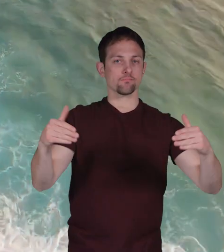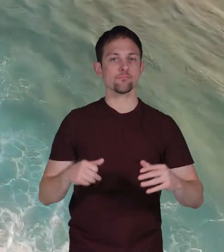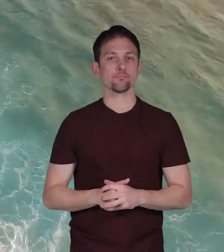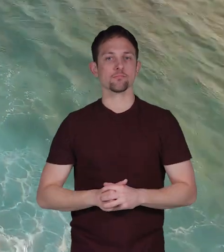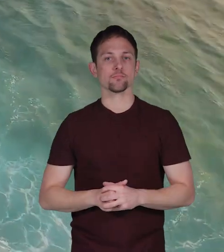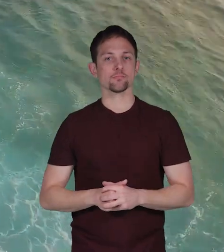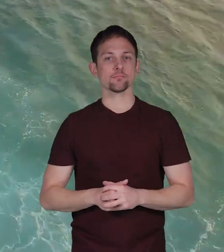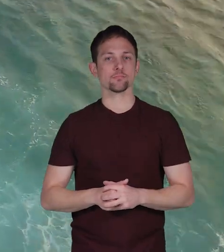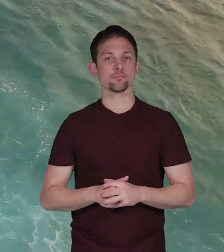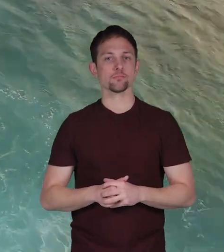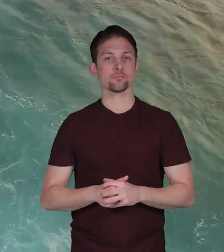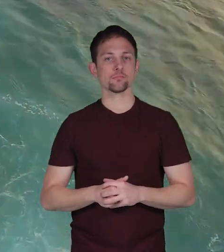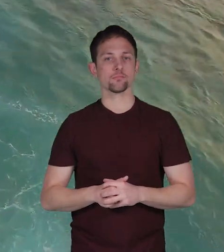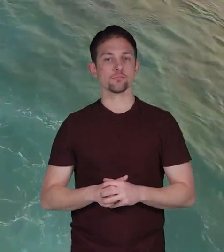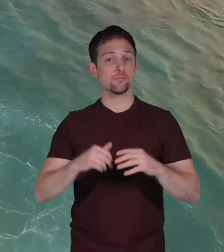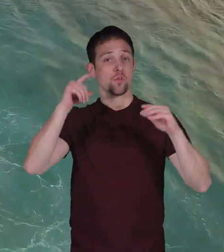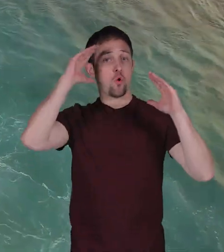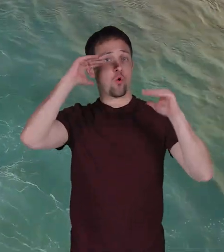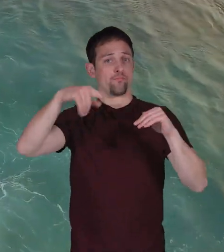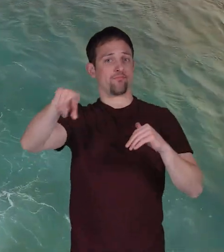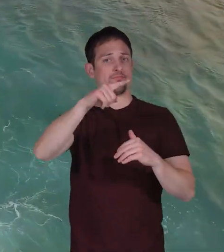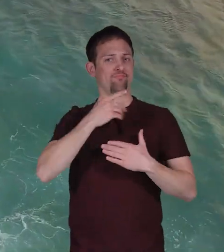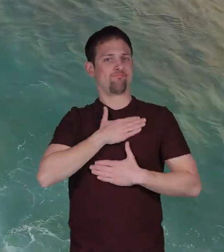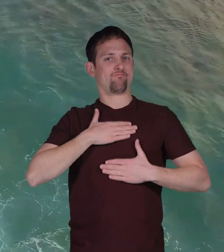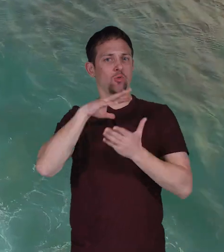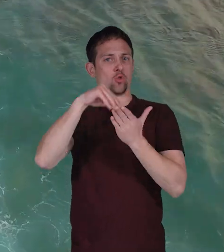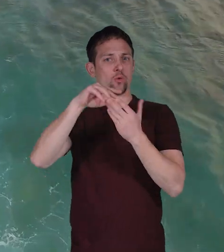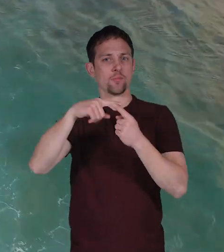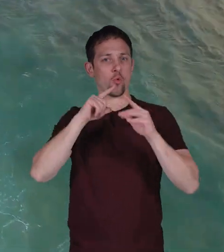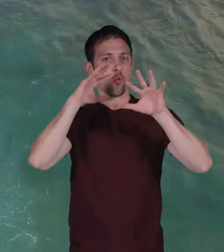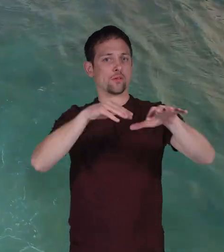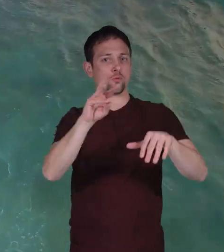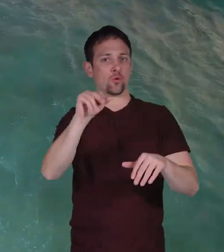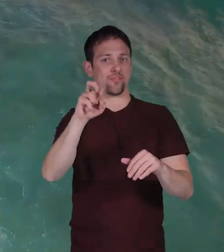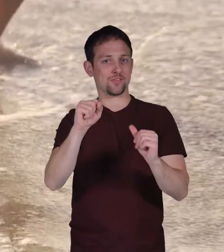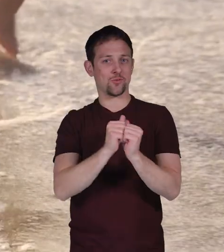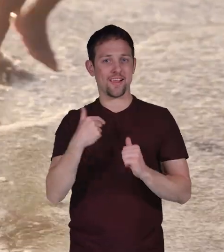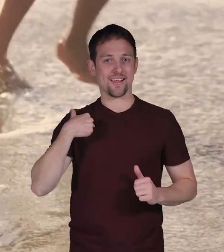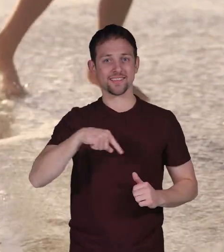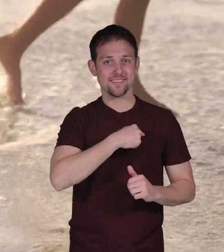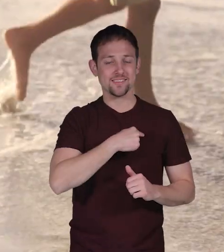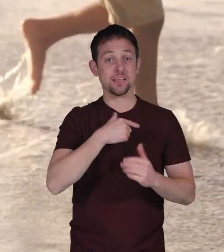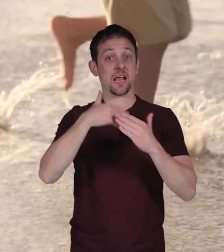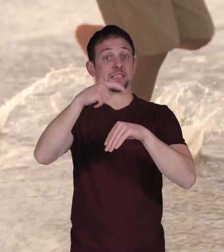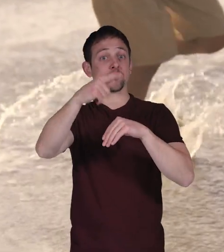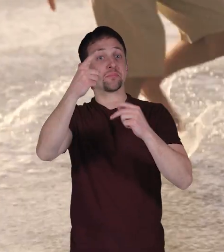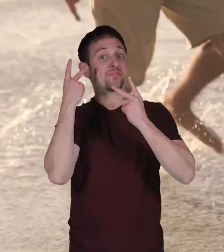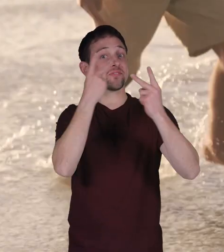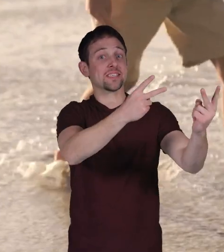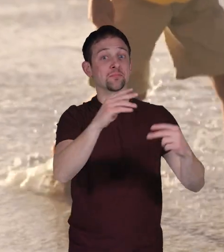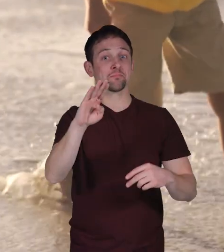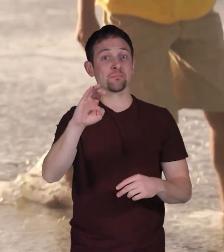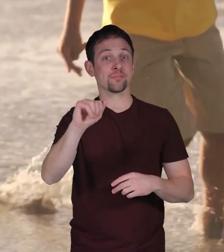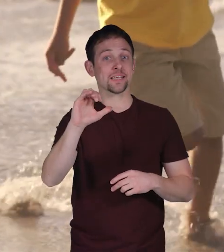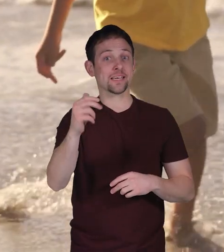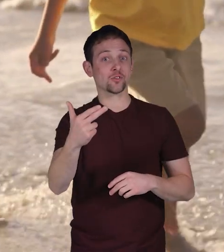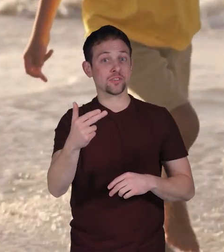We hope you have enjoyed learning about ocean waves with us. The next time you visit the beach, you can tell your